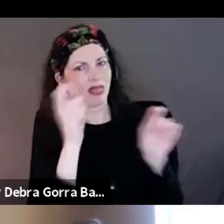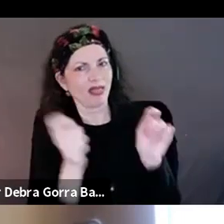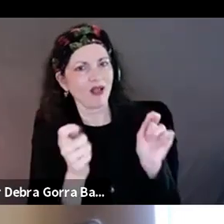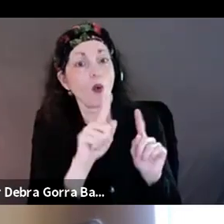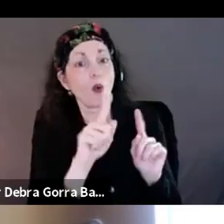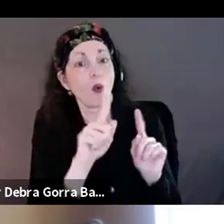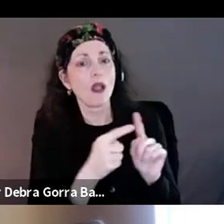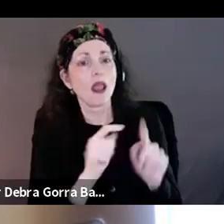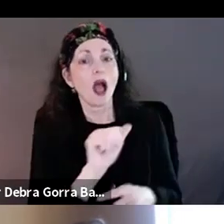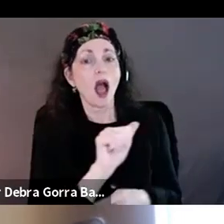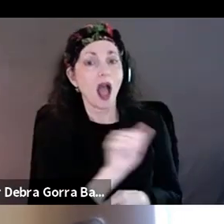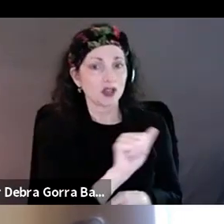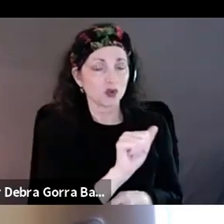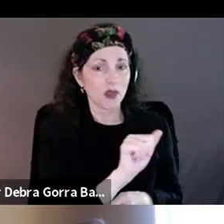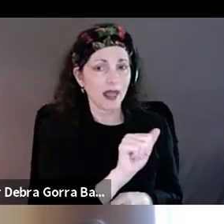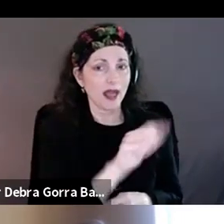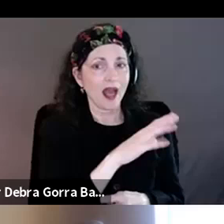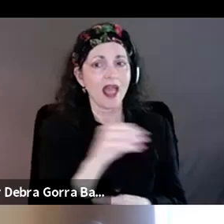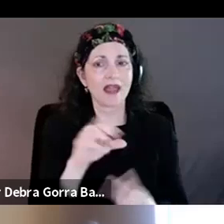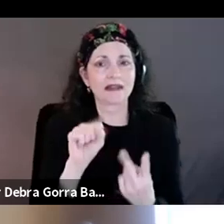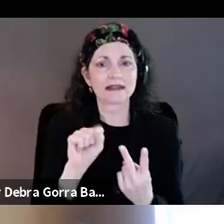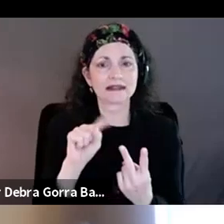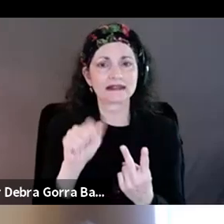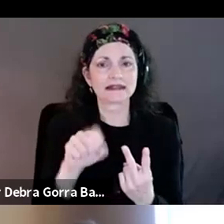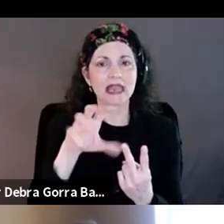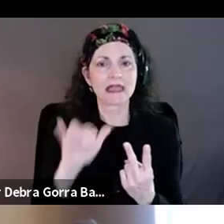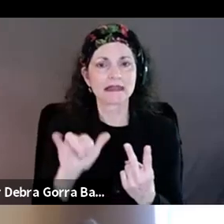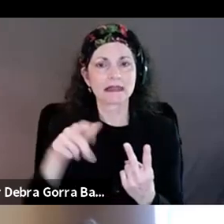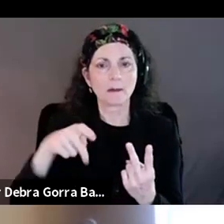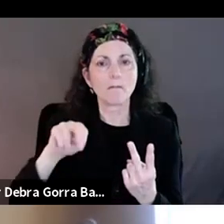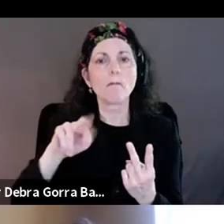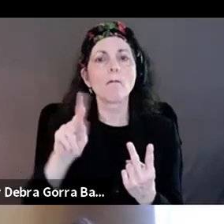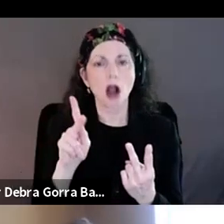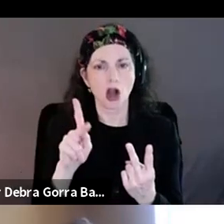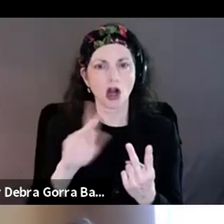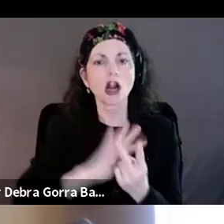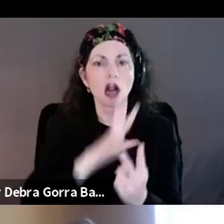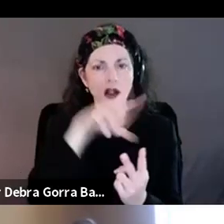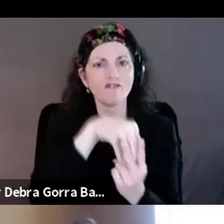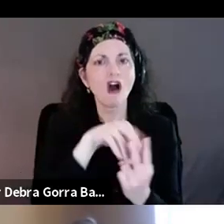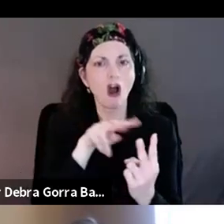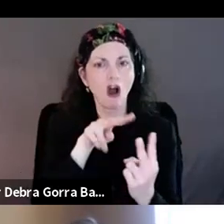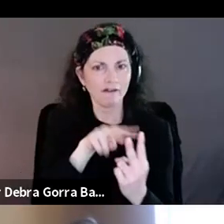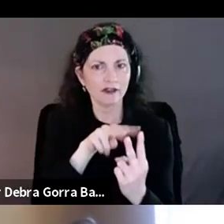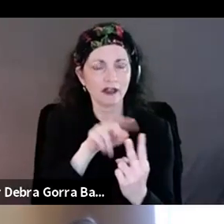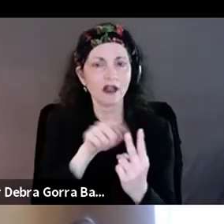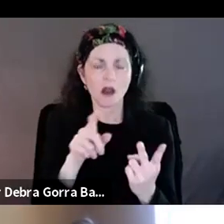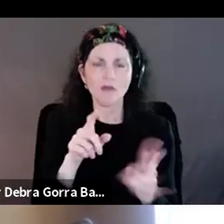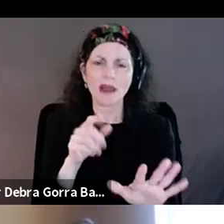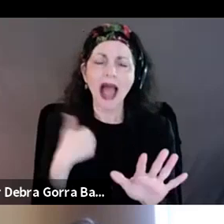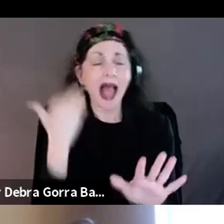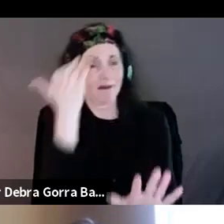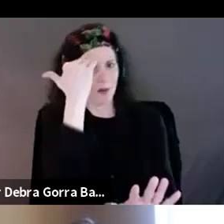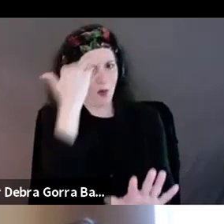Park, who designed it came on board. But we always knew that we I mean, I've known I've I've I've had impact